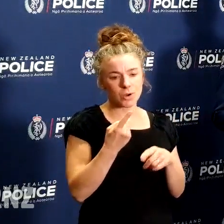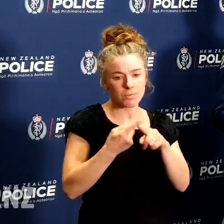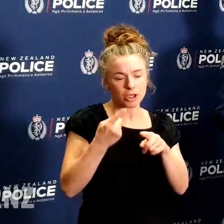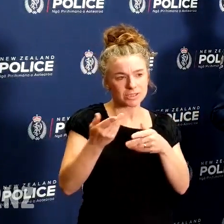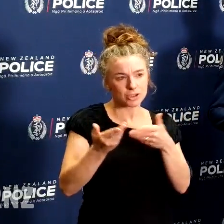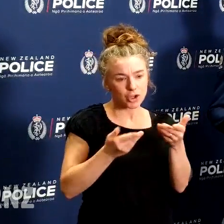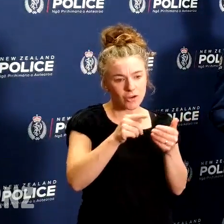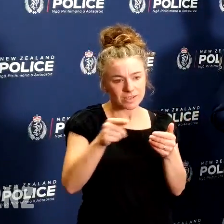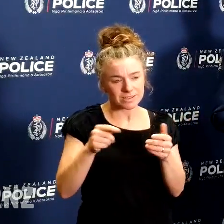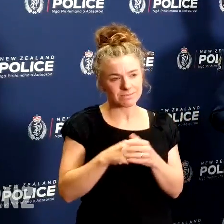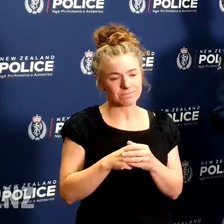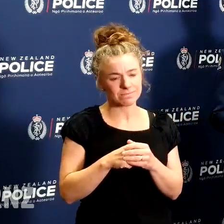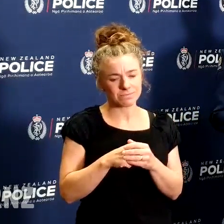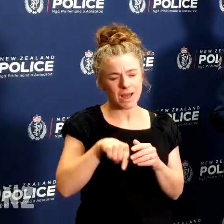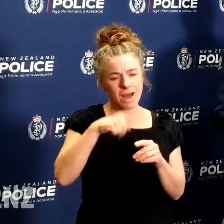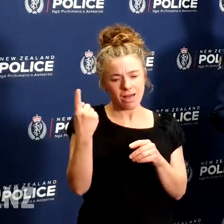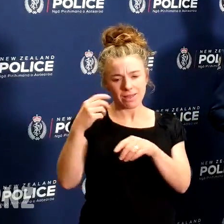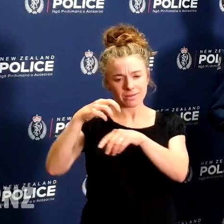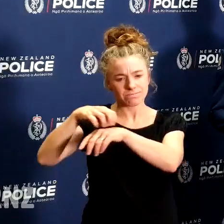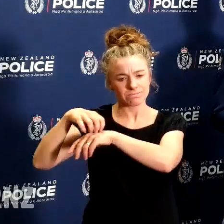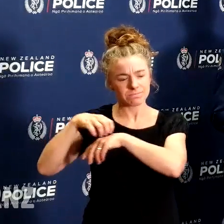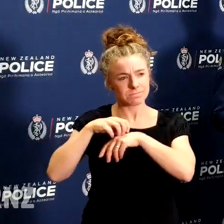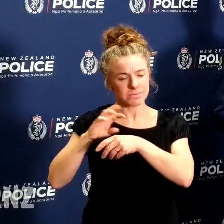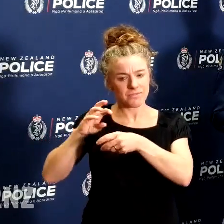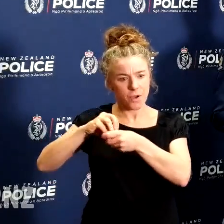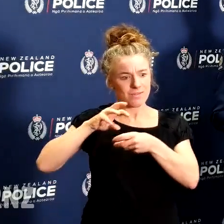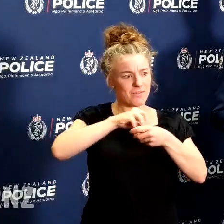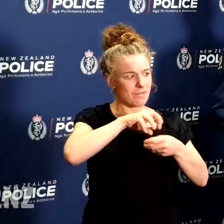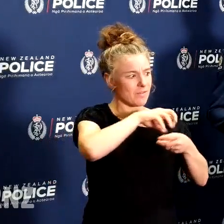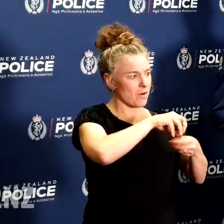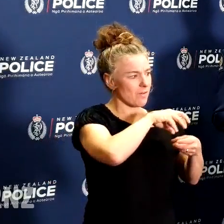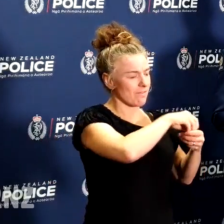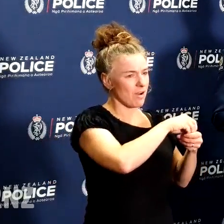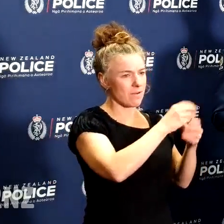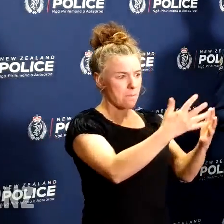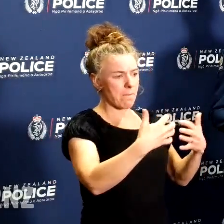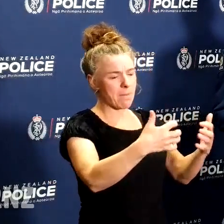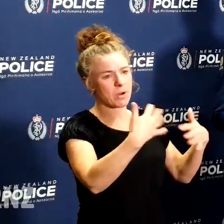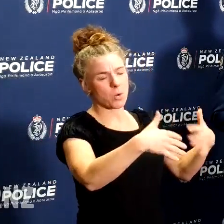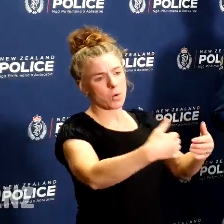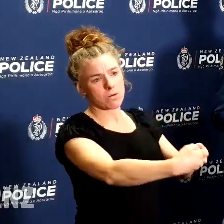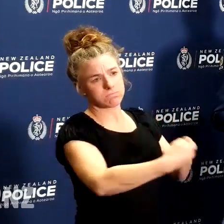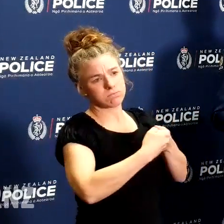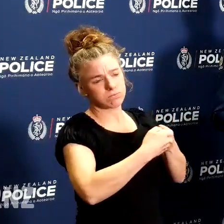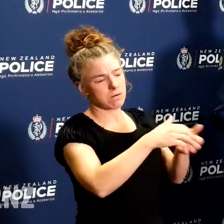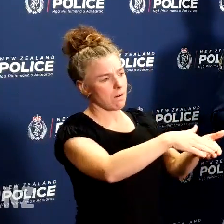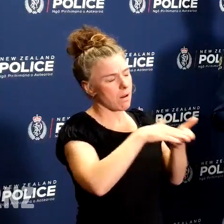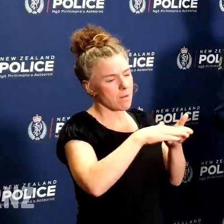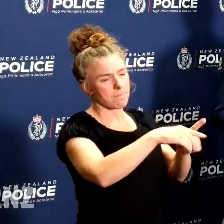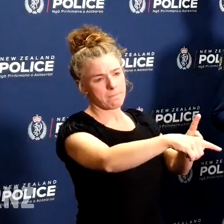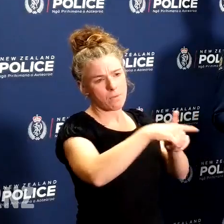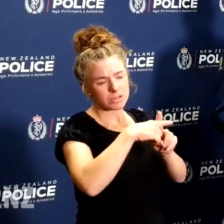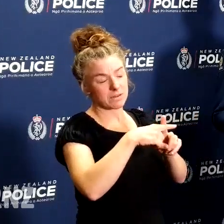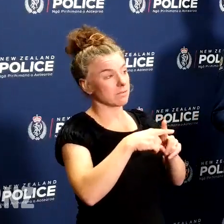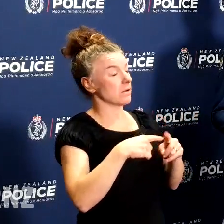service and other partners who have committed themselves to this response and this investigation. It has